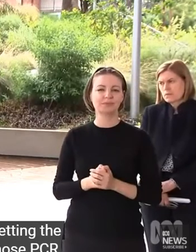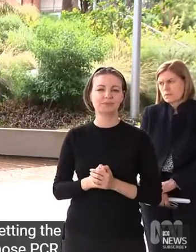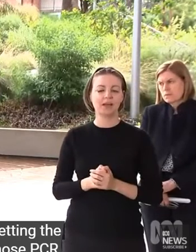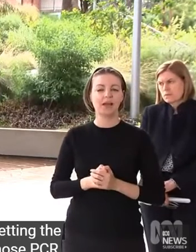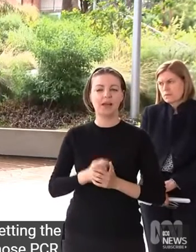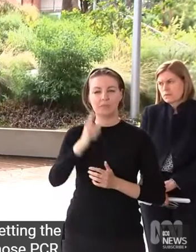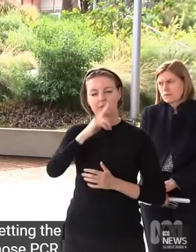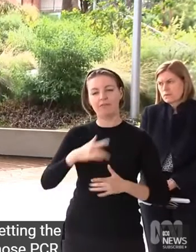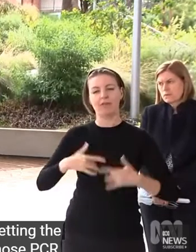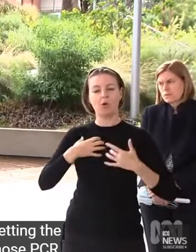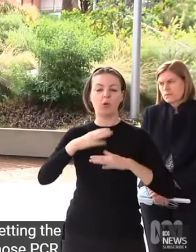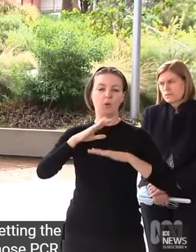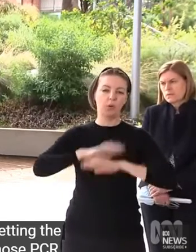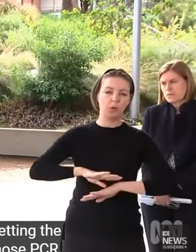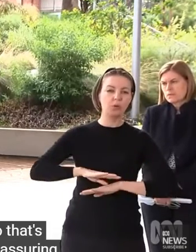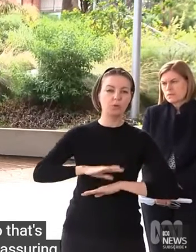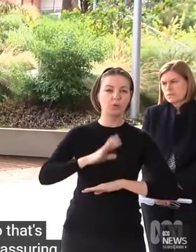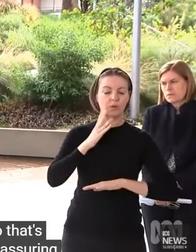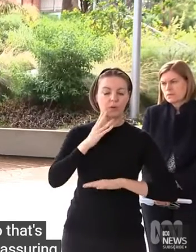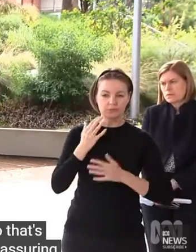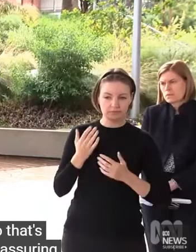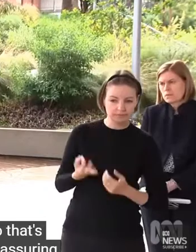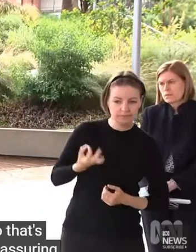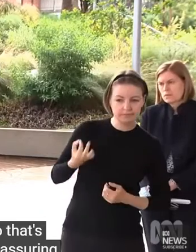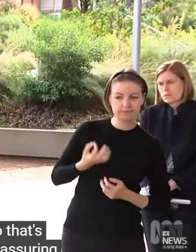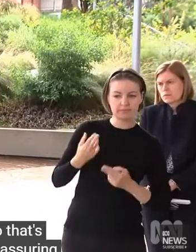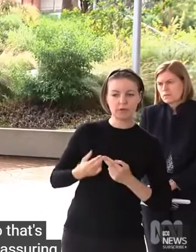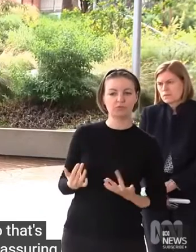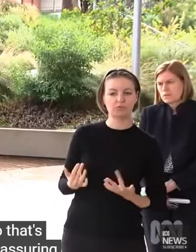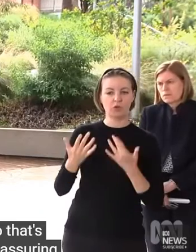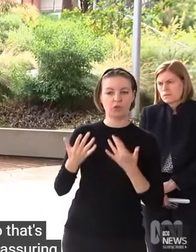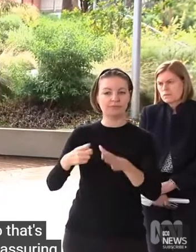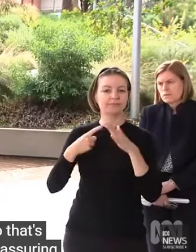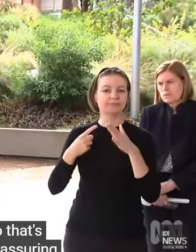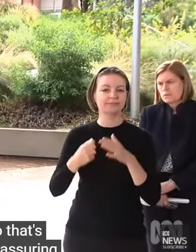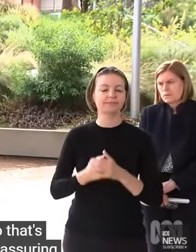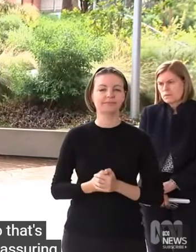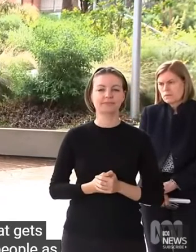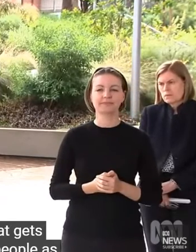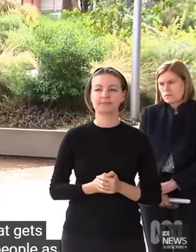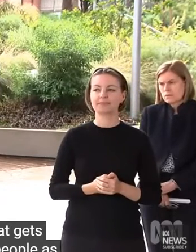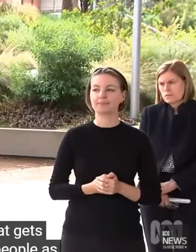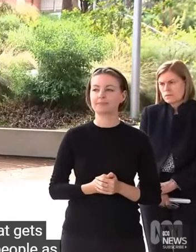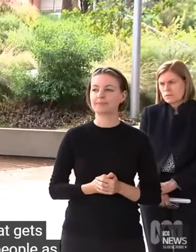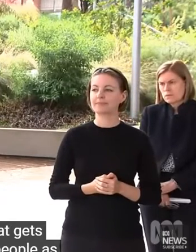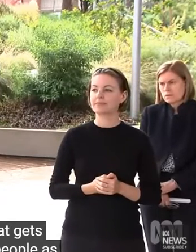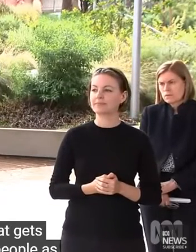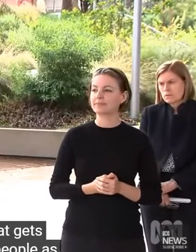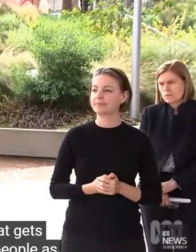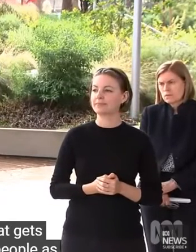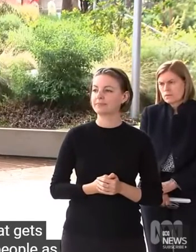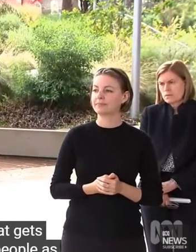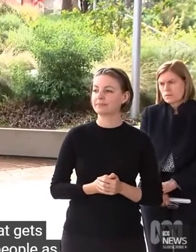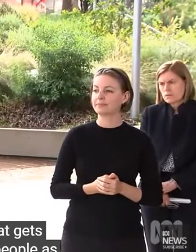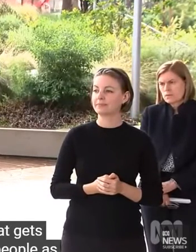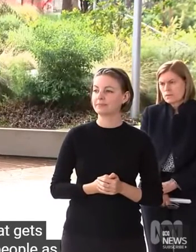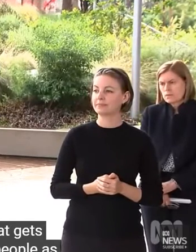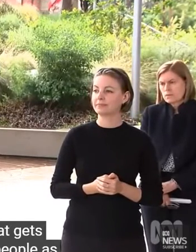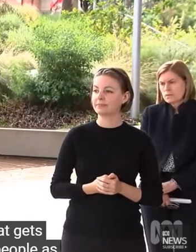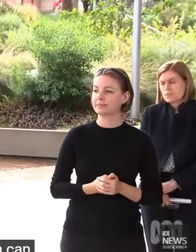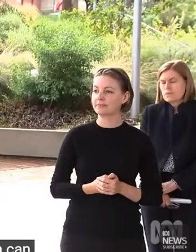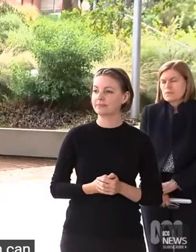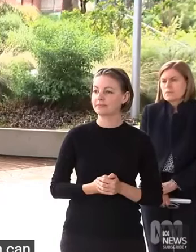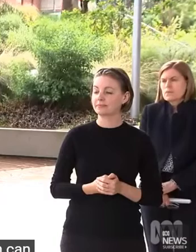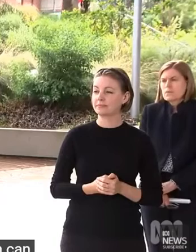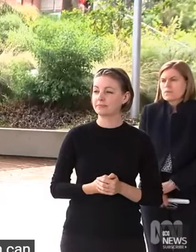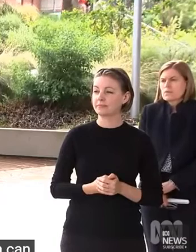to people as quickly as we can. Kevin, as you can see, you've been willing to acknowledge repeatedly through the last few weeks that the hospital